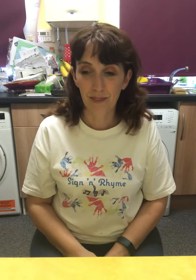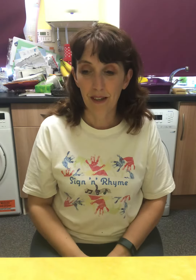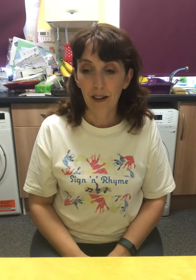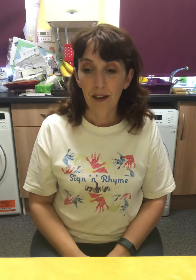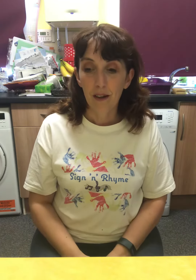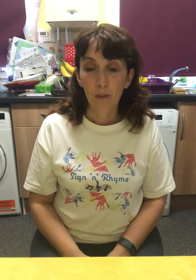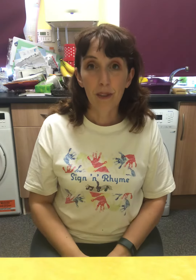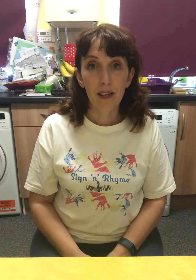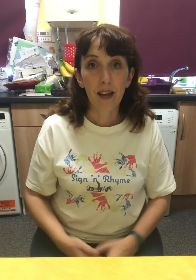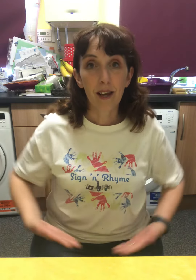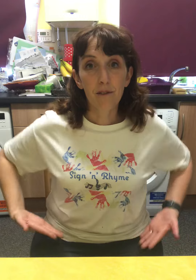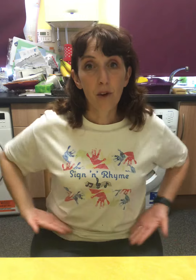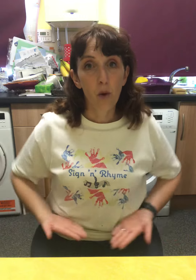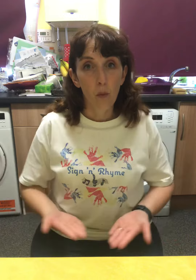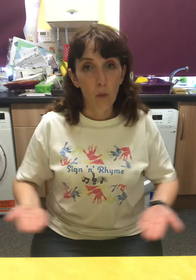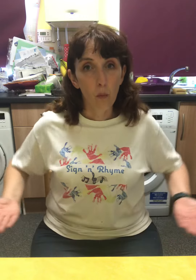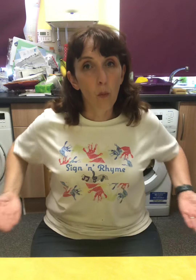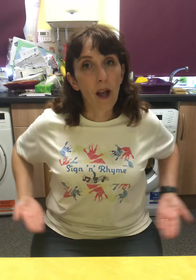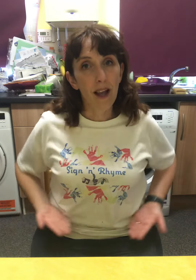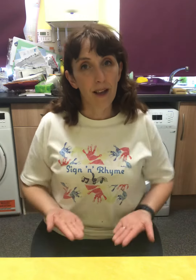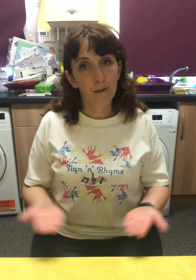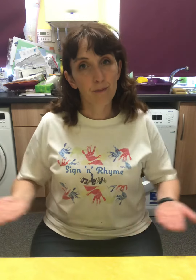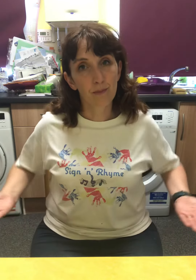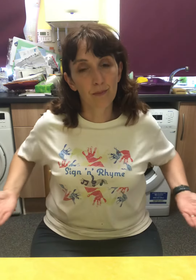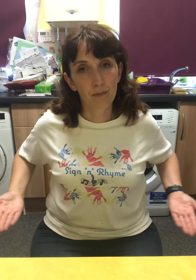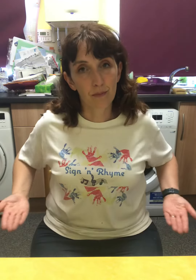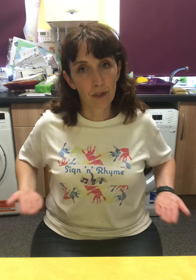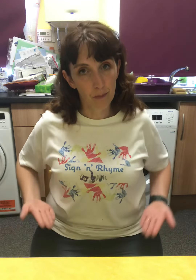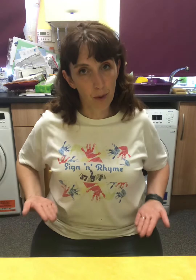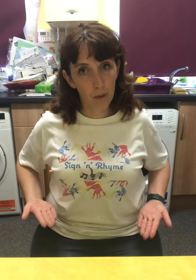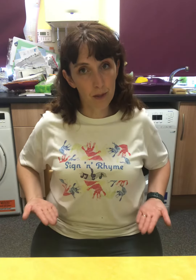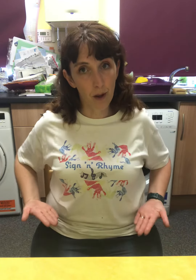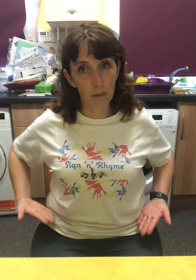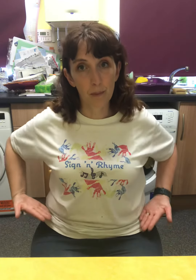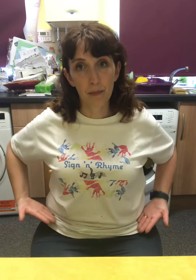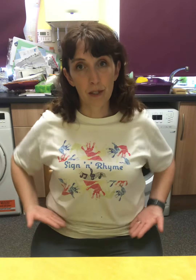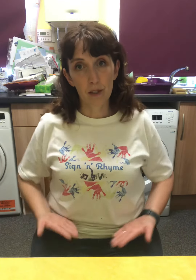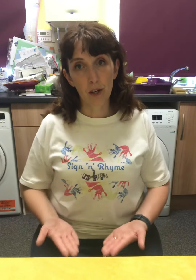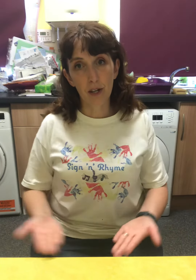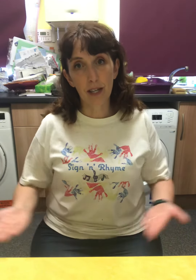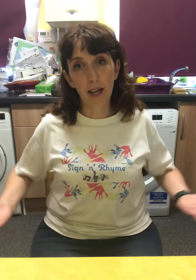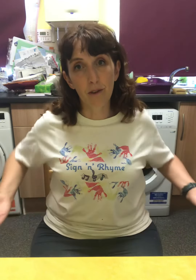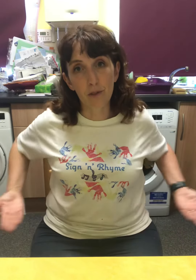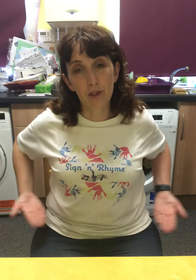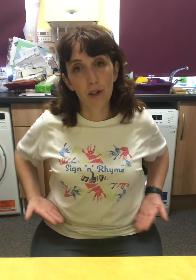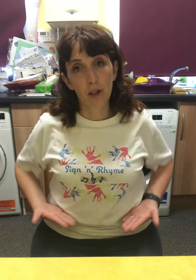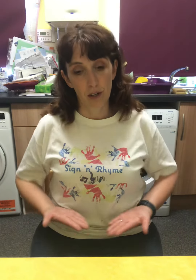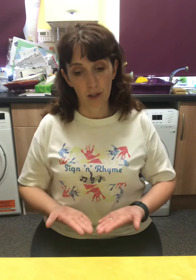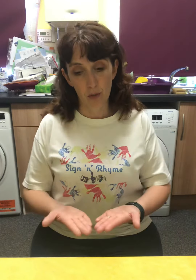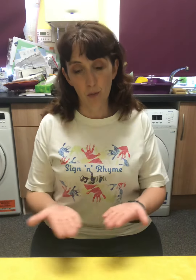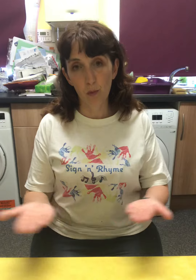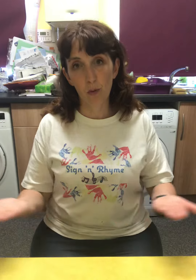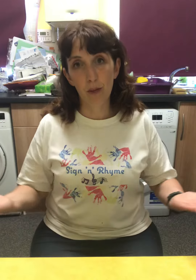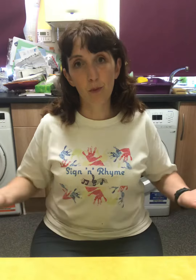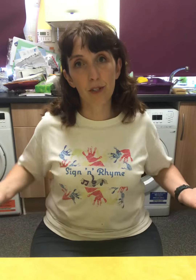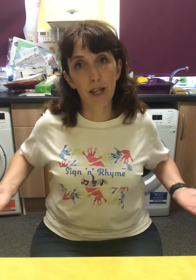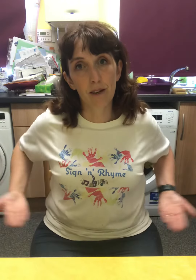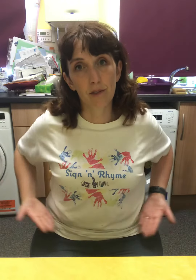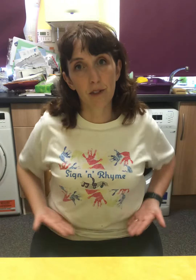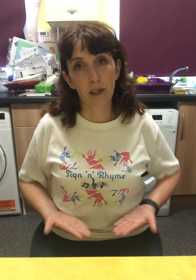WE THEN HAVE WHERE. PALMS UP, CIRCLING OUT TO WAR INWARDS AND OUT. LIKE